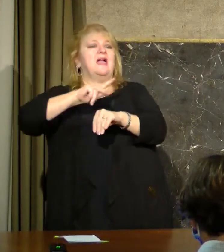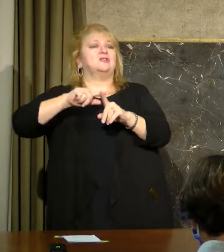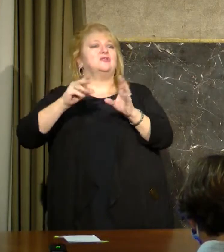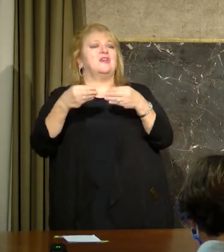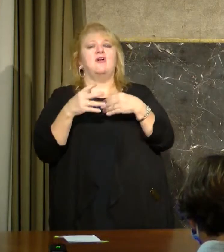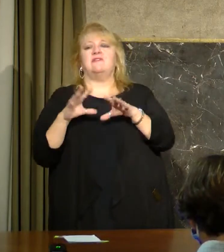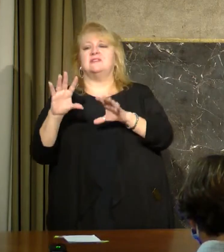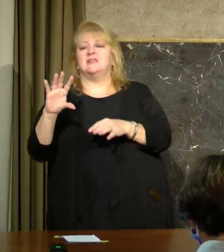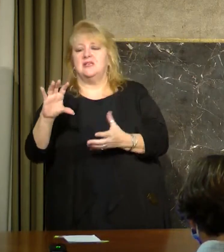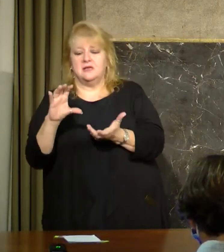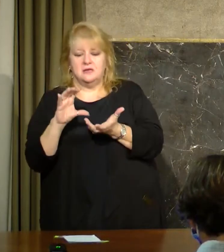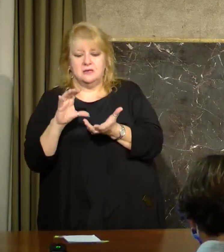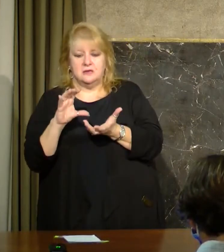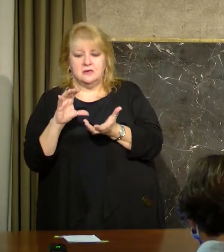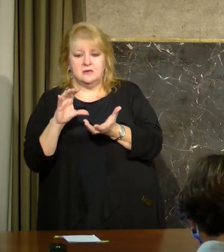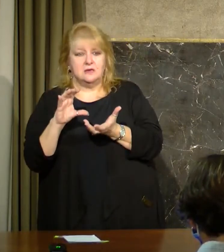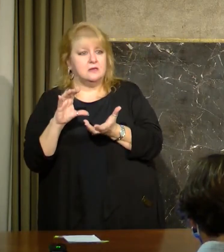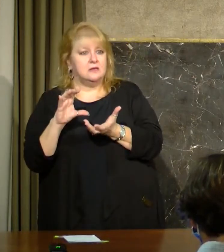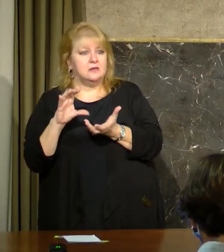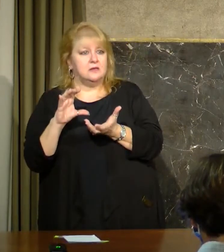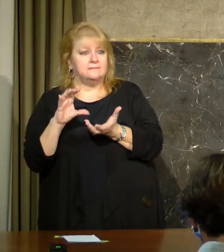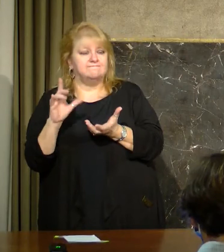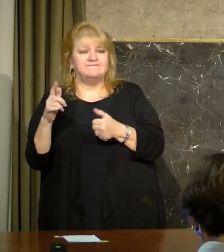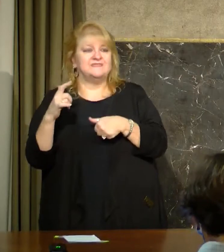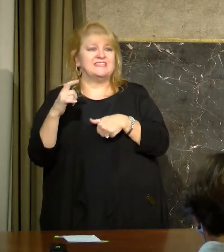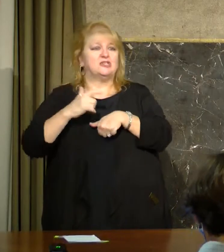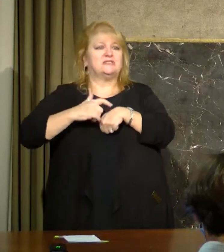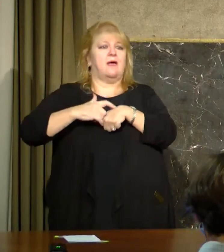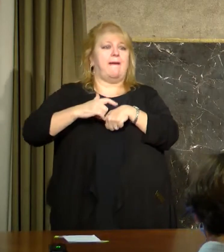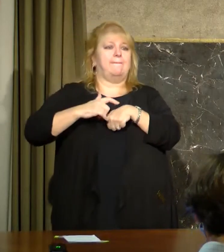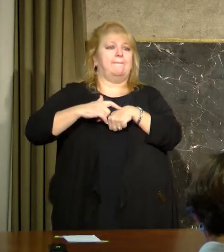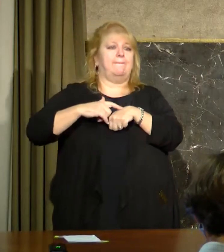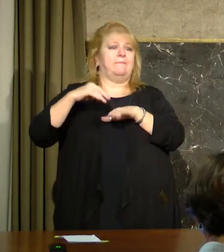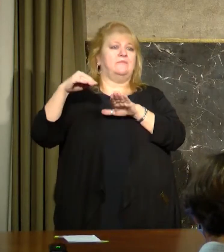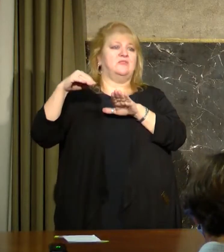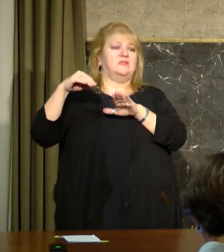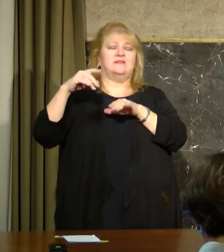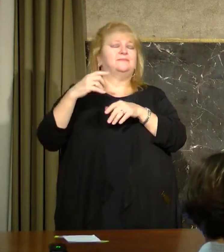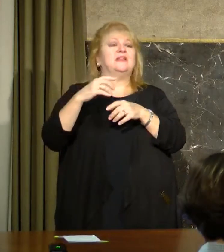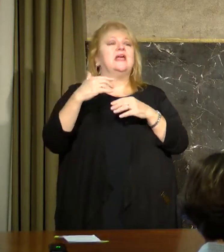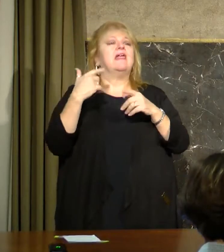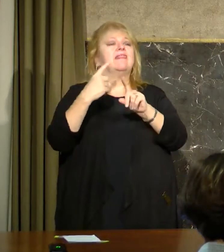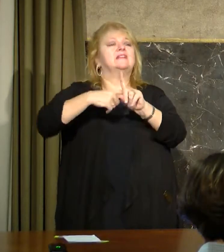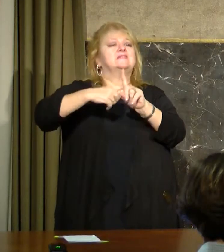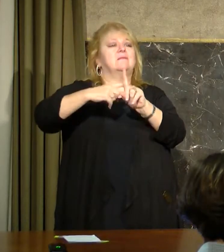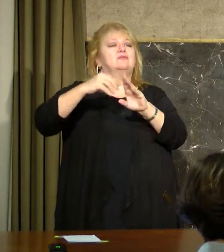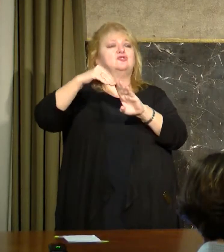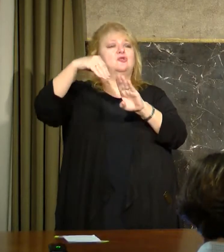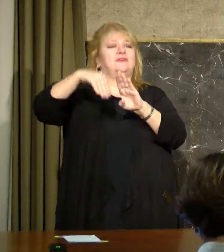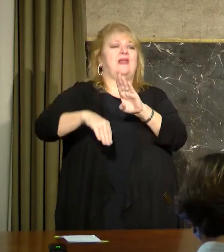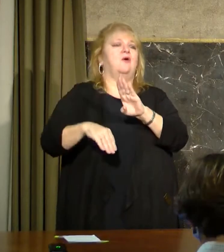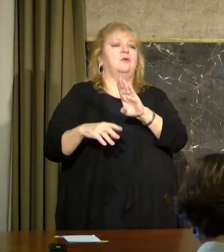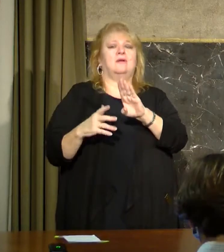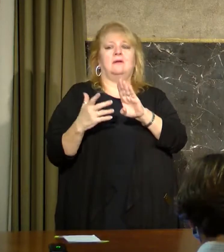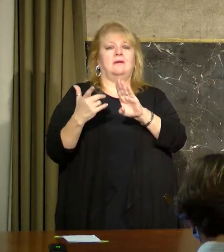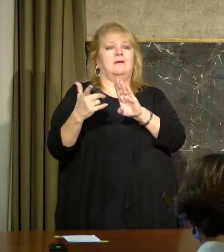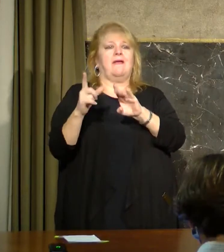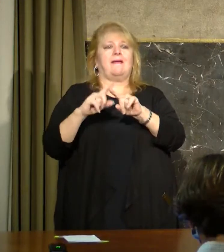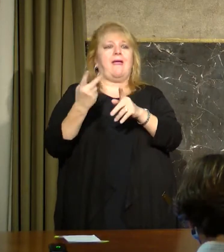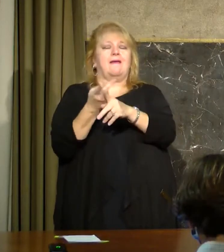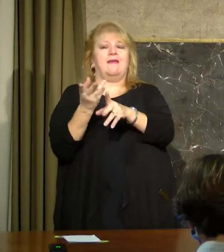120 doses of Moderna lapsed their temperature window, and it was really, really unfortunate to receive that news.